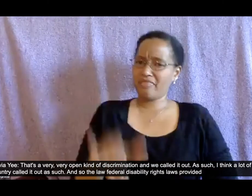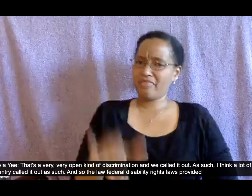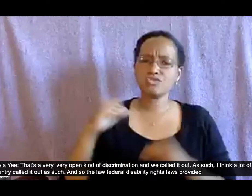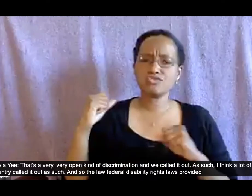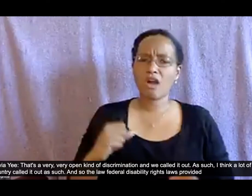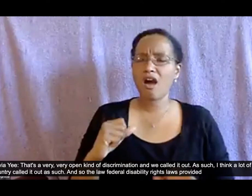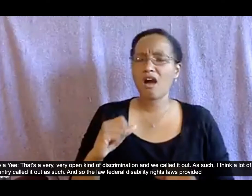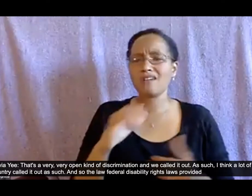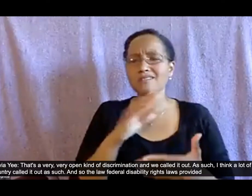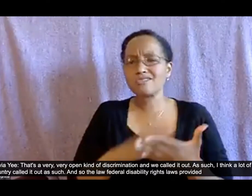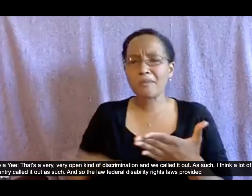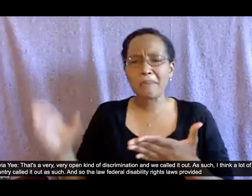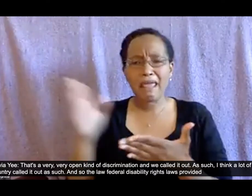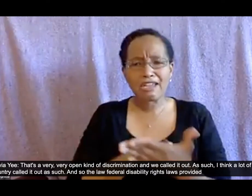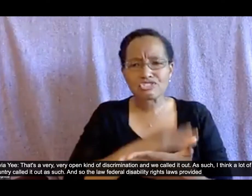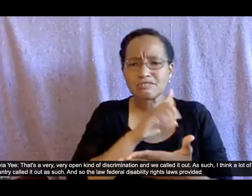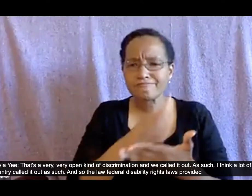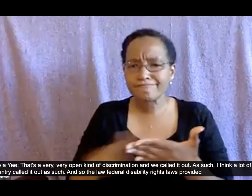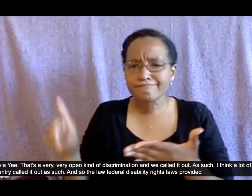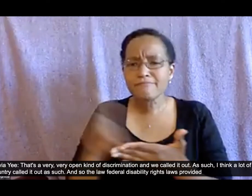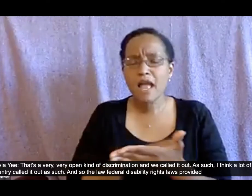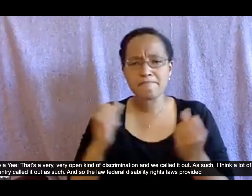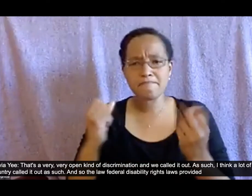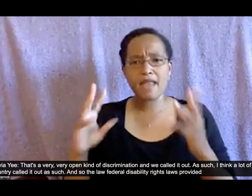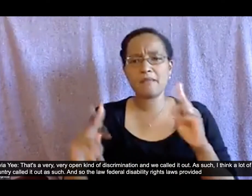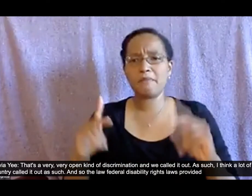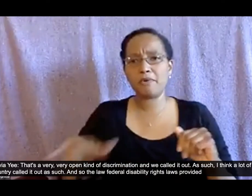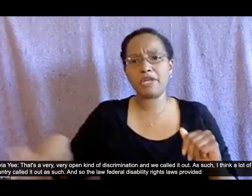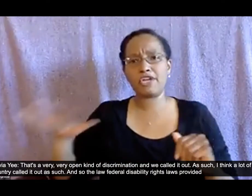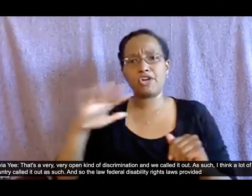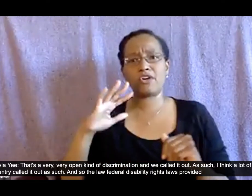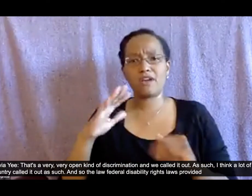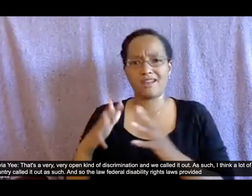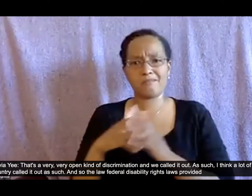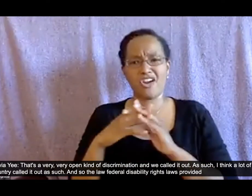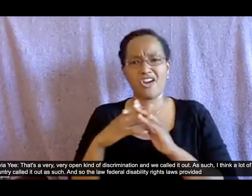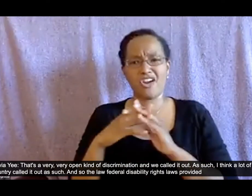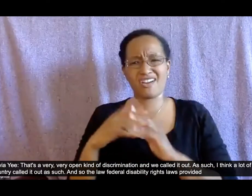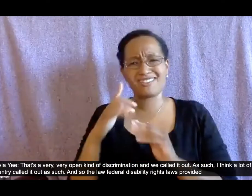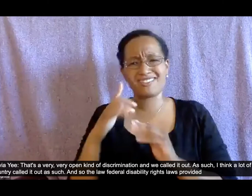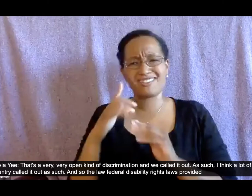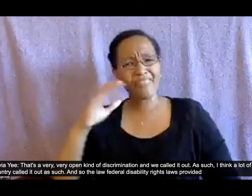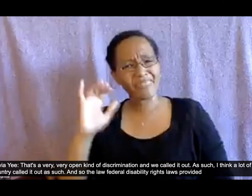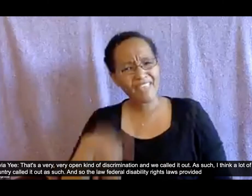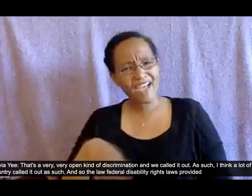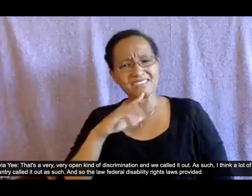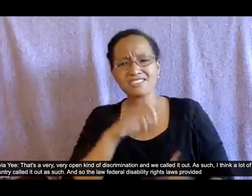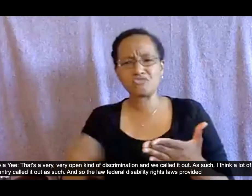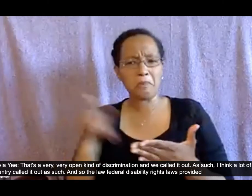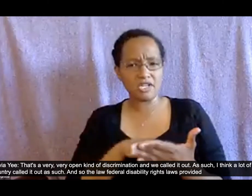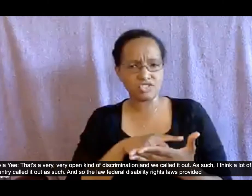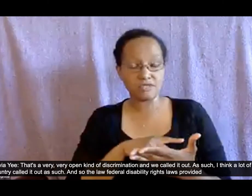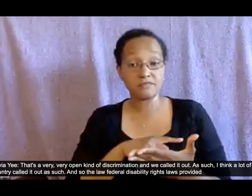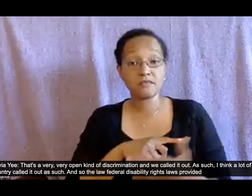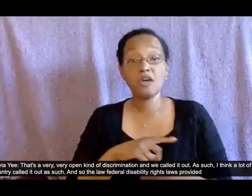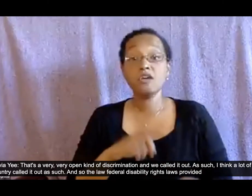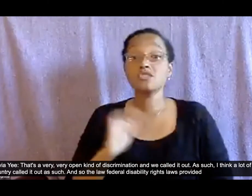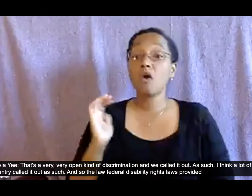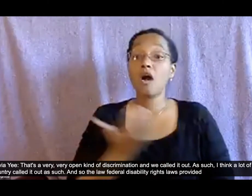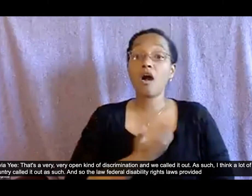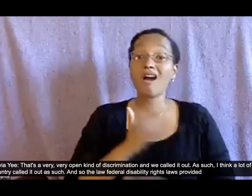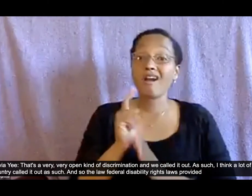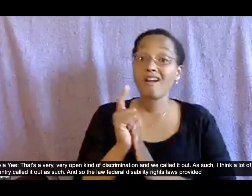in the country called it out as such and so the law federal disability rights laws provided